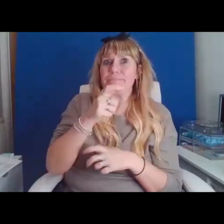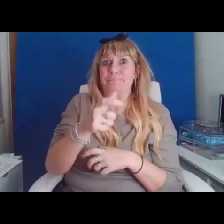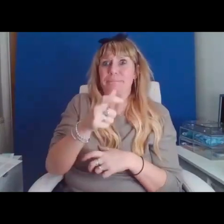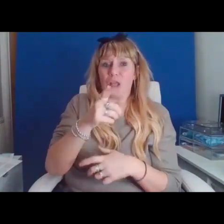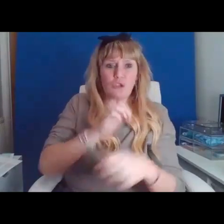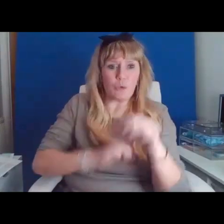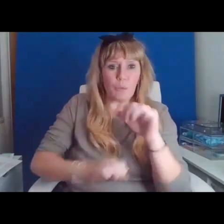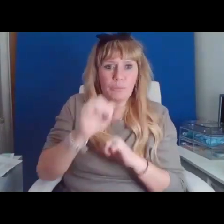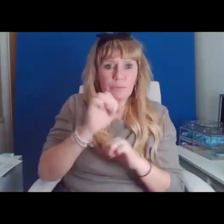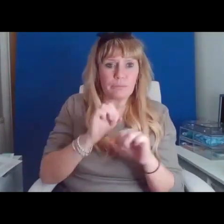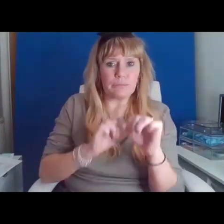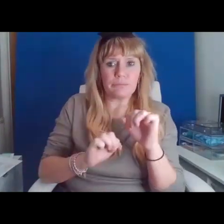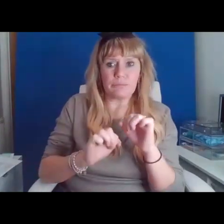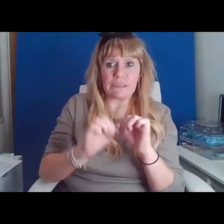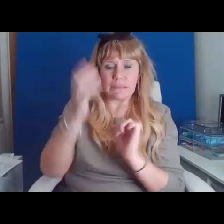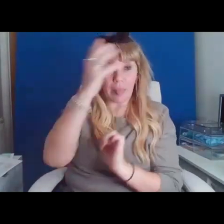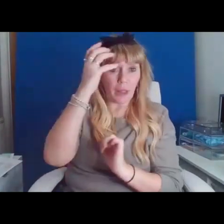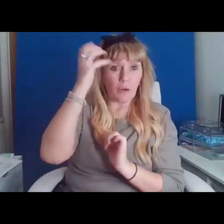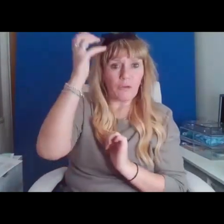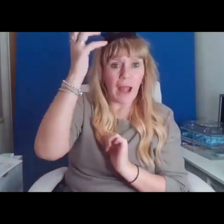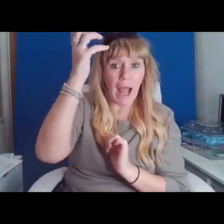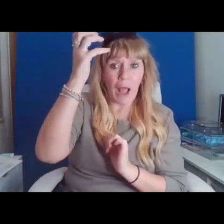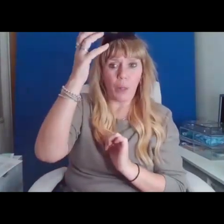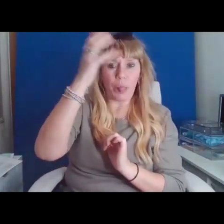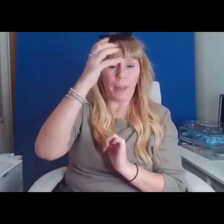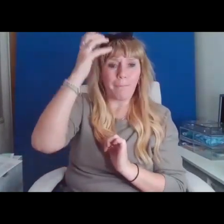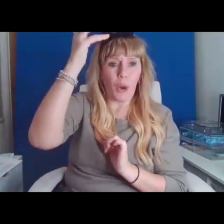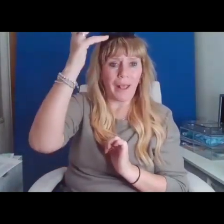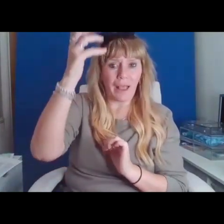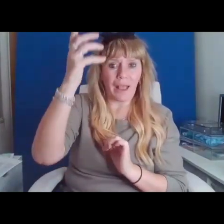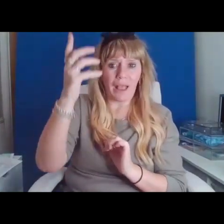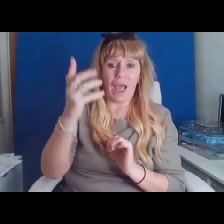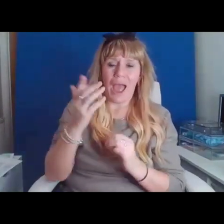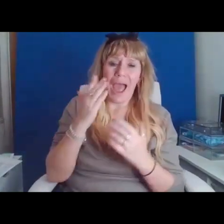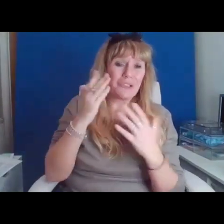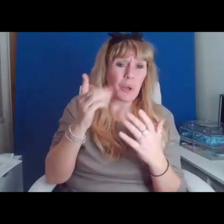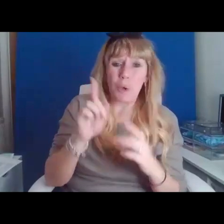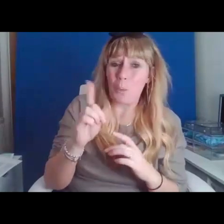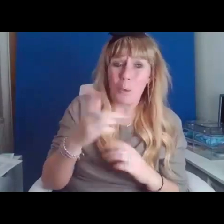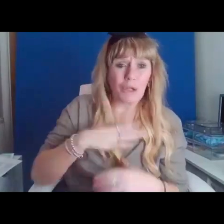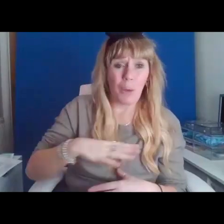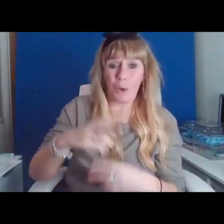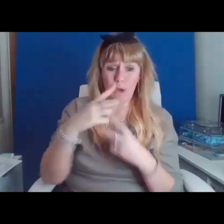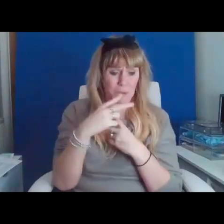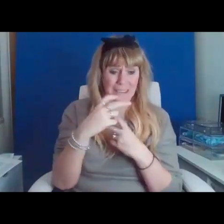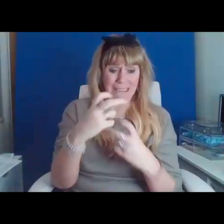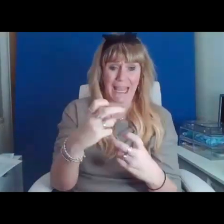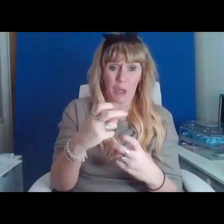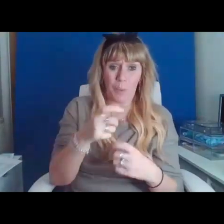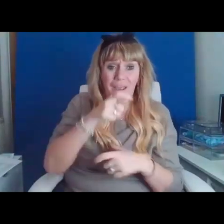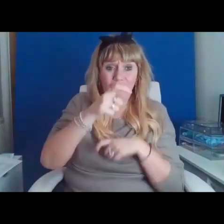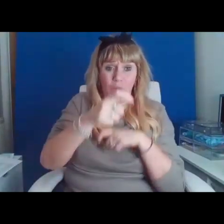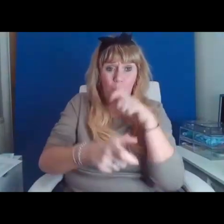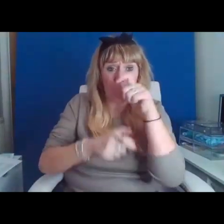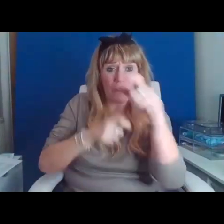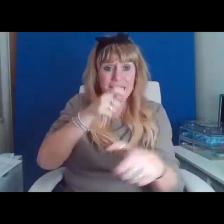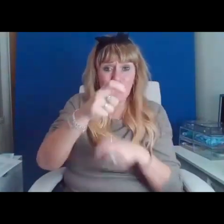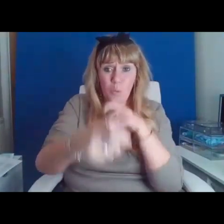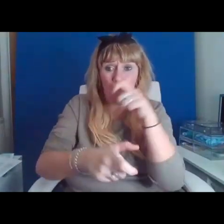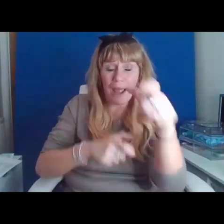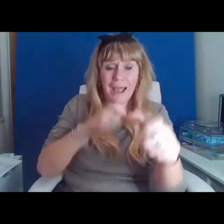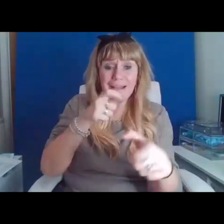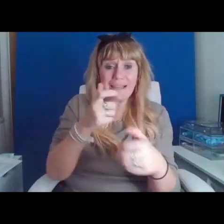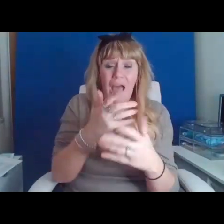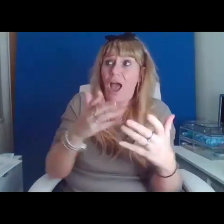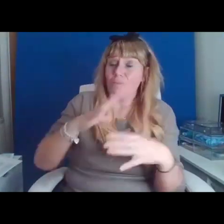bellend. I don't know what I want you to take away from this soup of words. But I'm just tired of